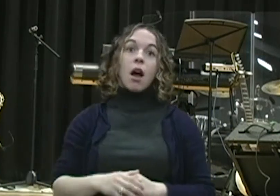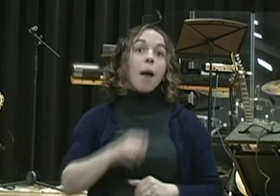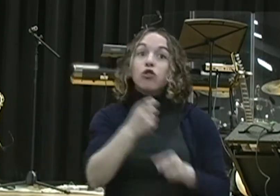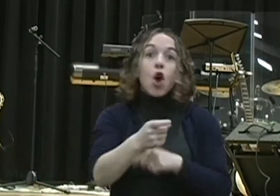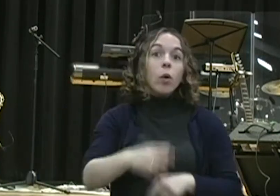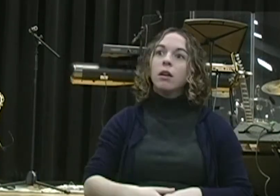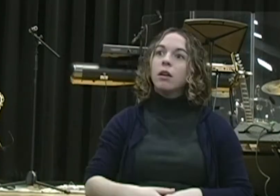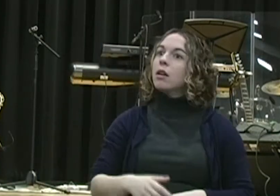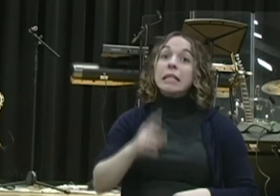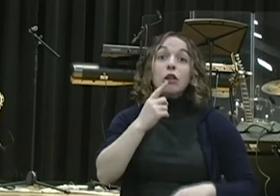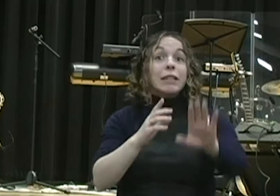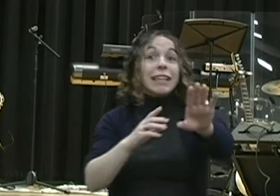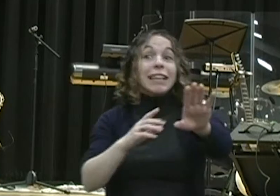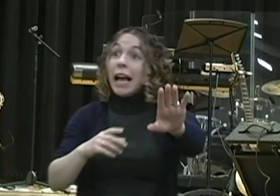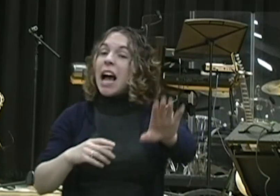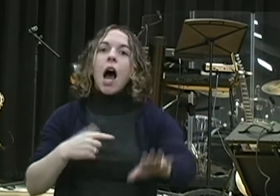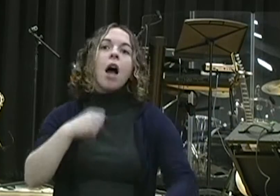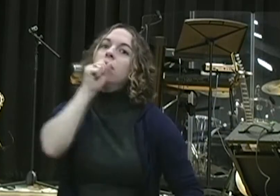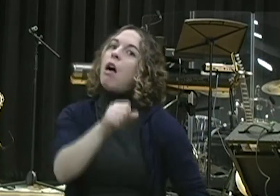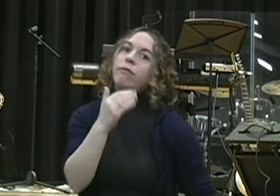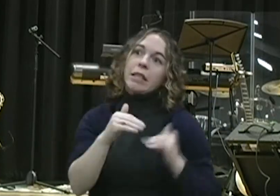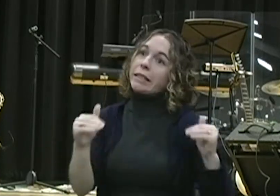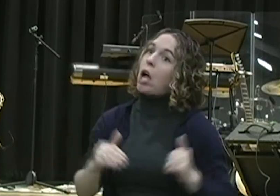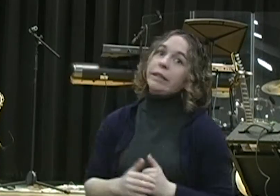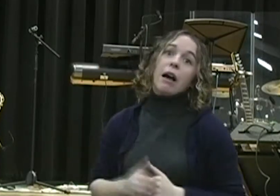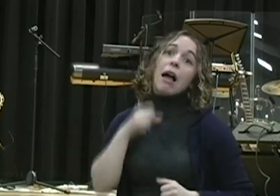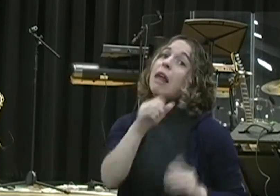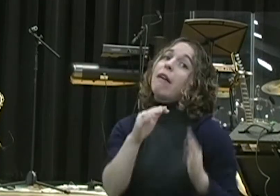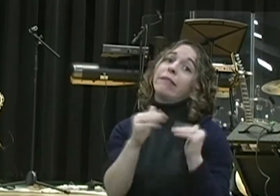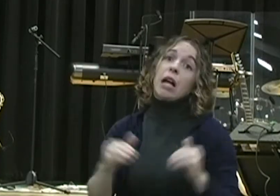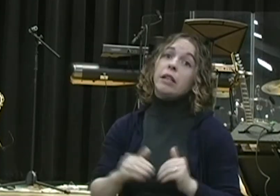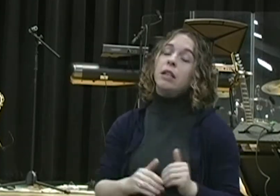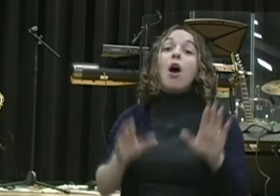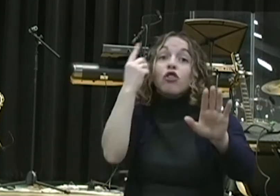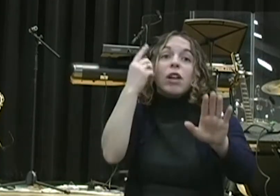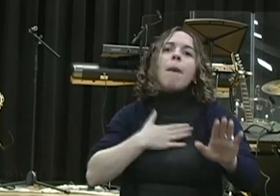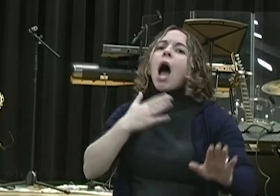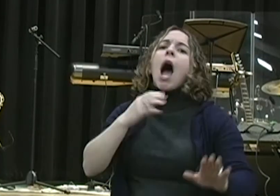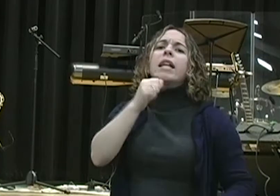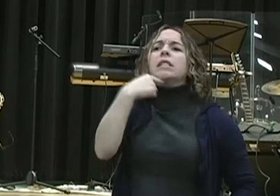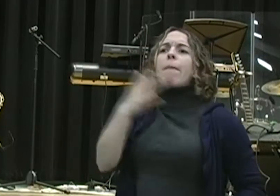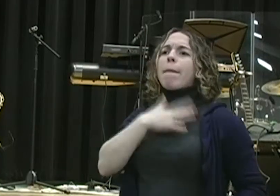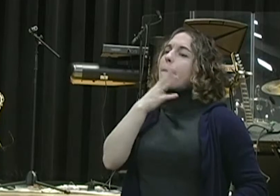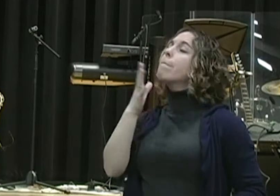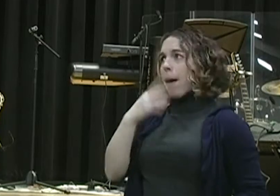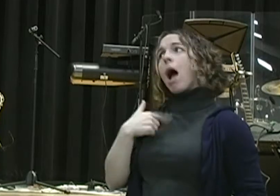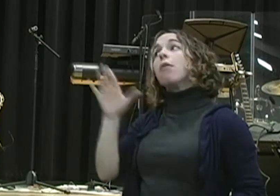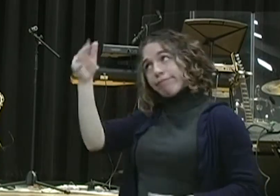Seriously, no fish. I love lasagna, and it wasn't like she knew I, she was making it because she knew I was fasting because I tried not to